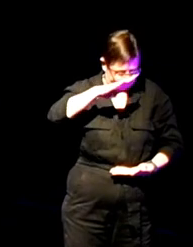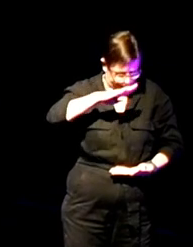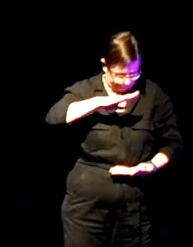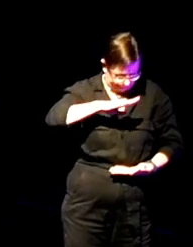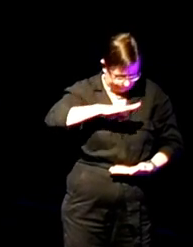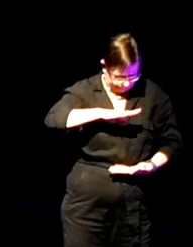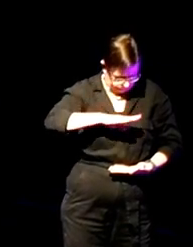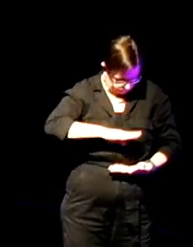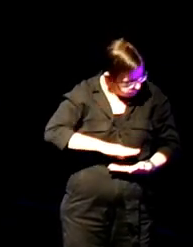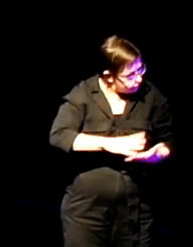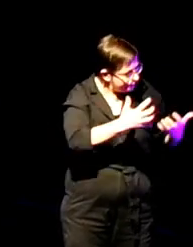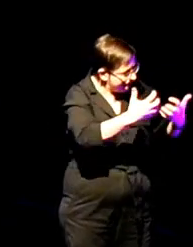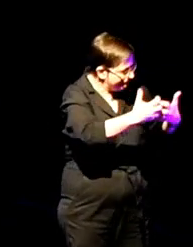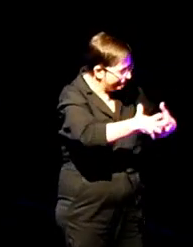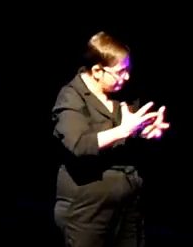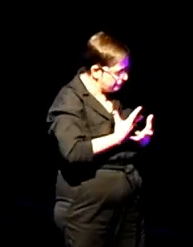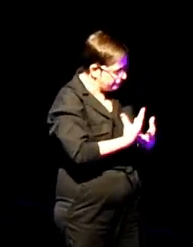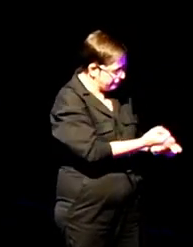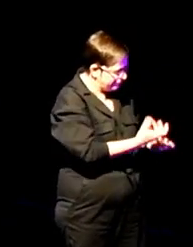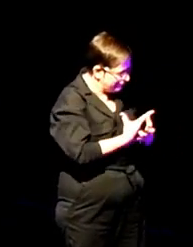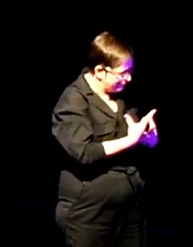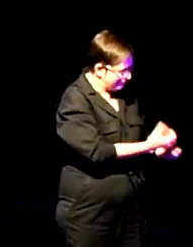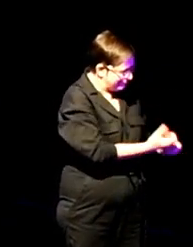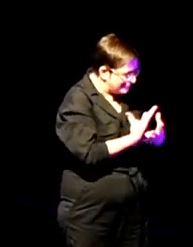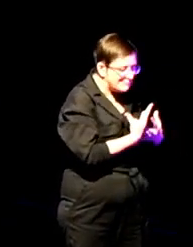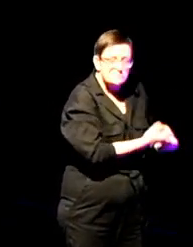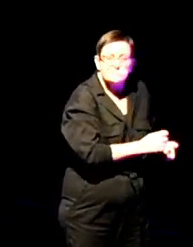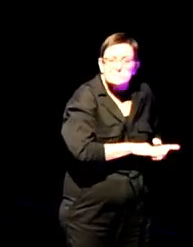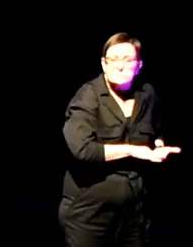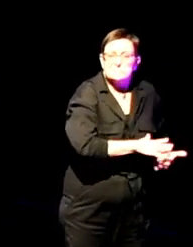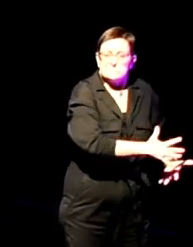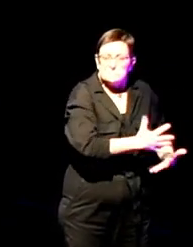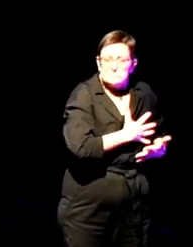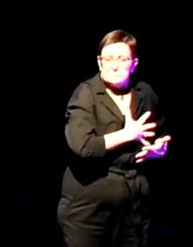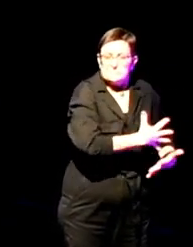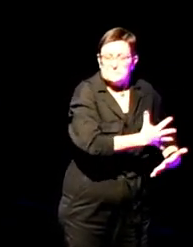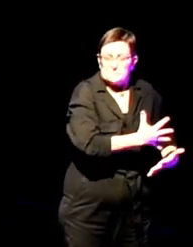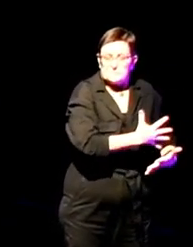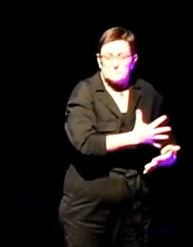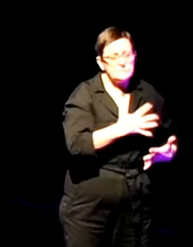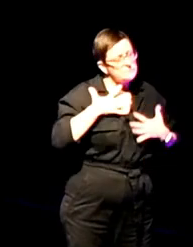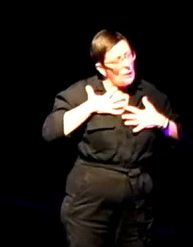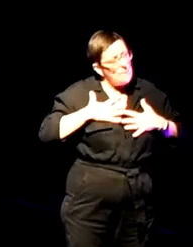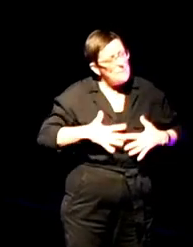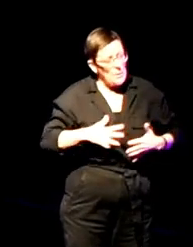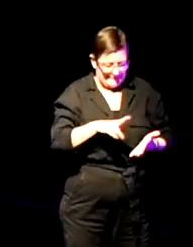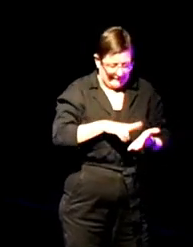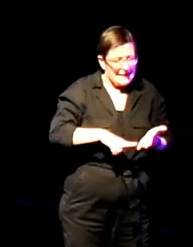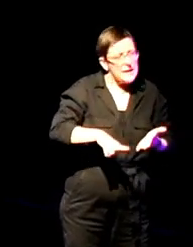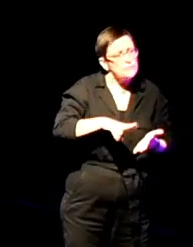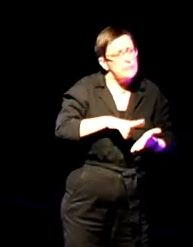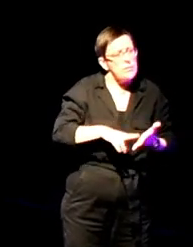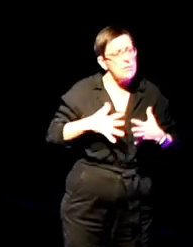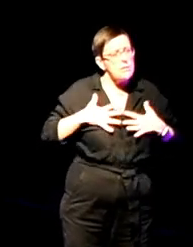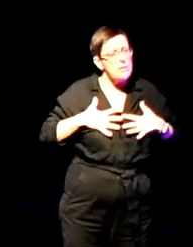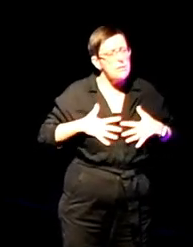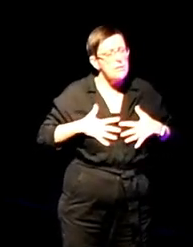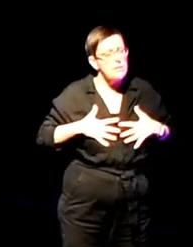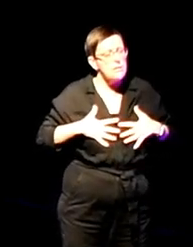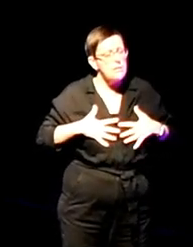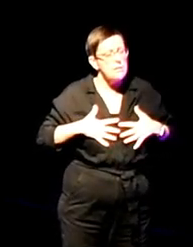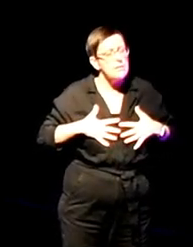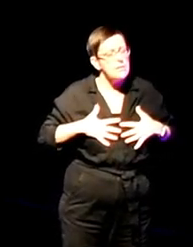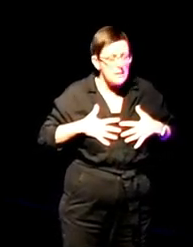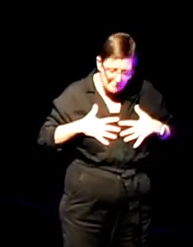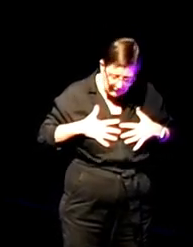The human body is just... It's so fundamentally, intensely natural. And that leaves us subject to natural